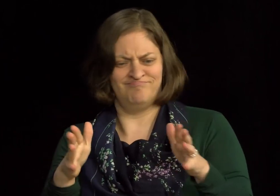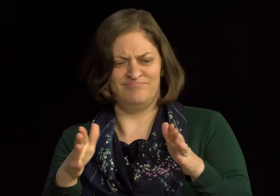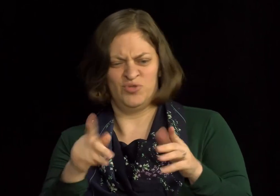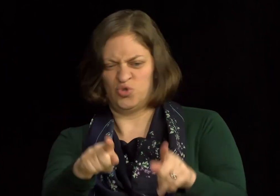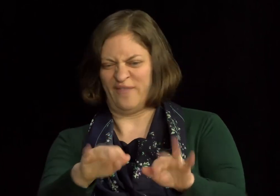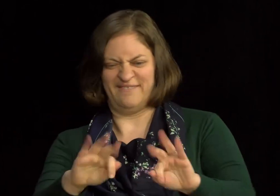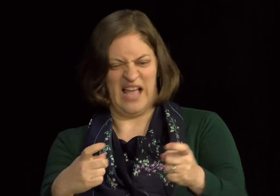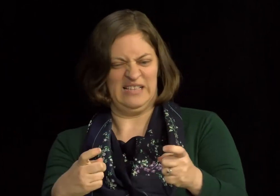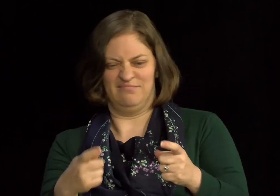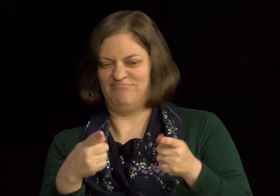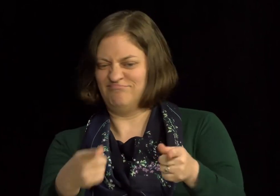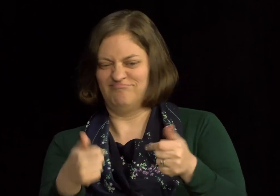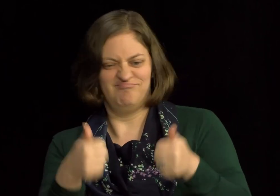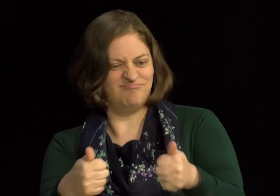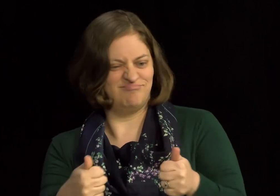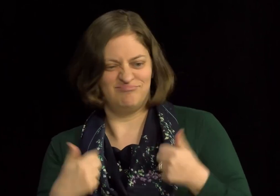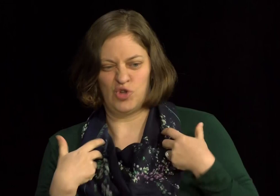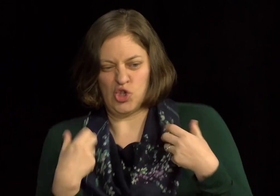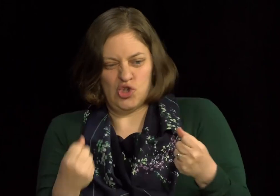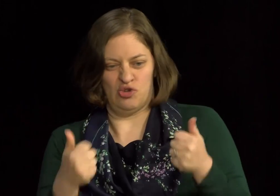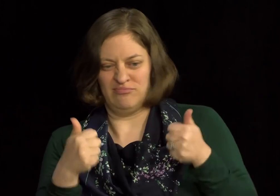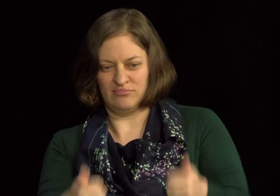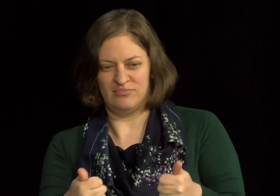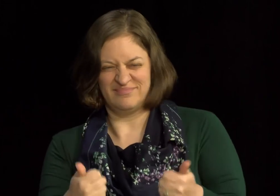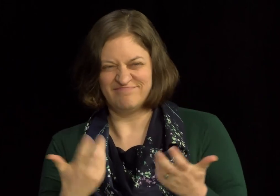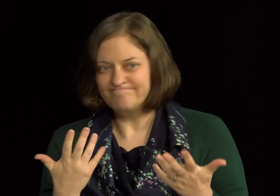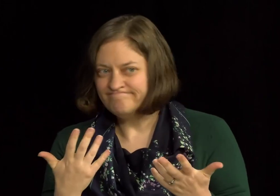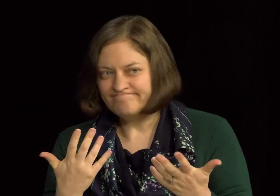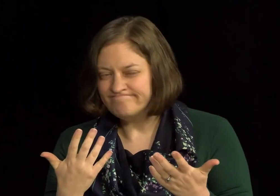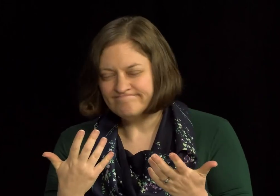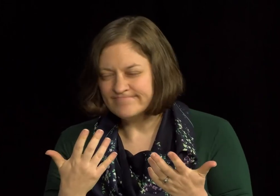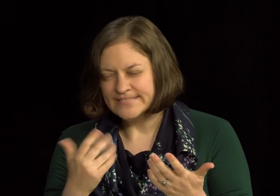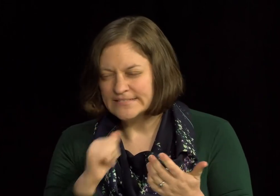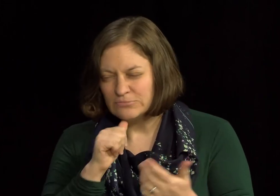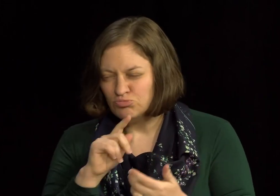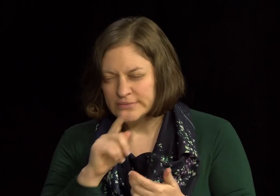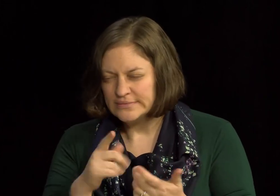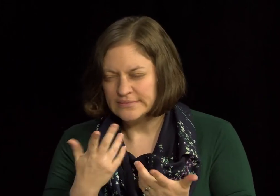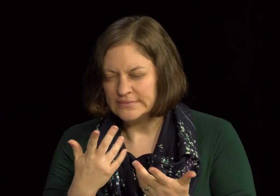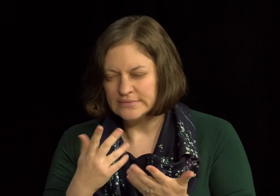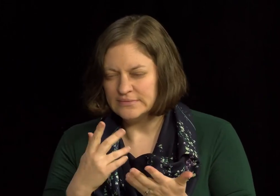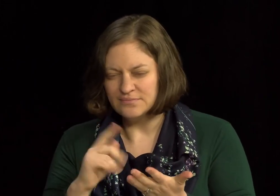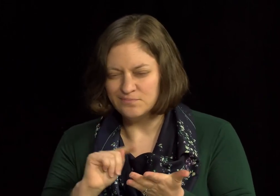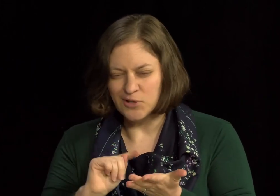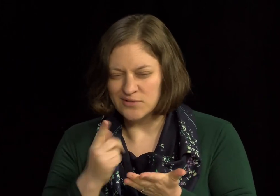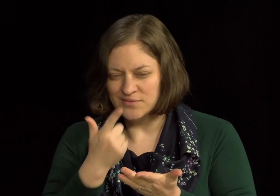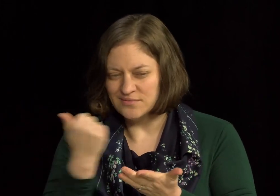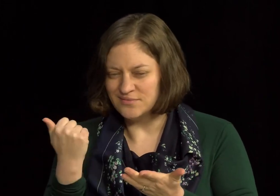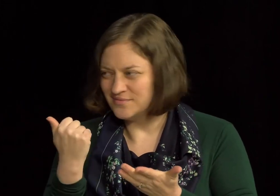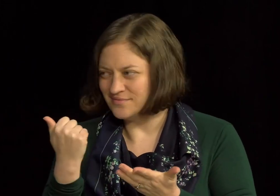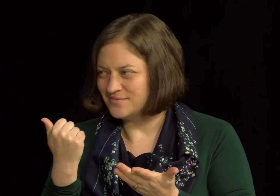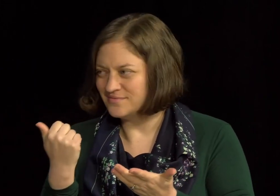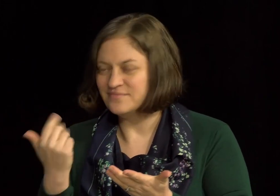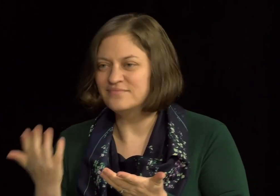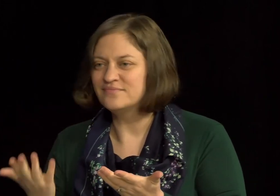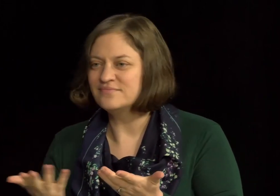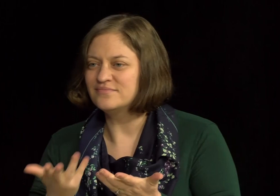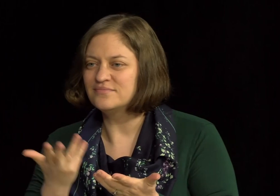get a cochlear implant. Or, you have a hearing aid. Oh, you're all set. You can function just like anybody else. And, that's really how they Lou Ferrigno, talk about